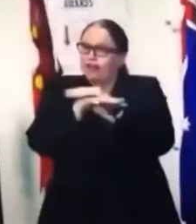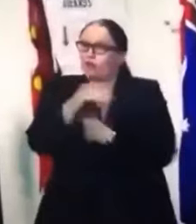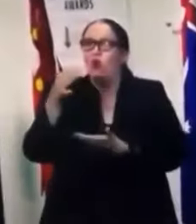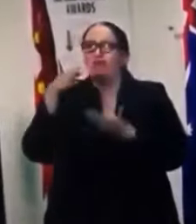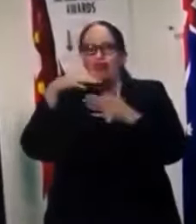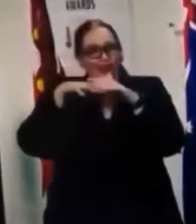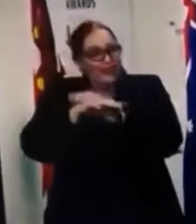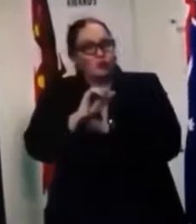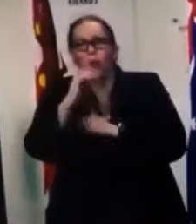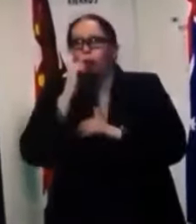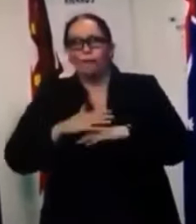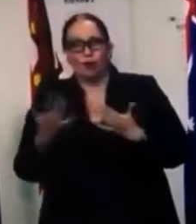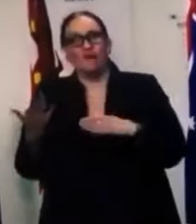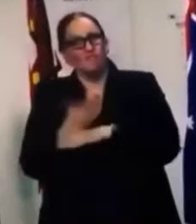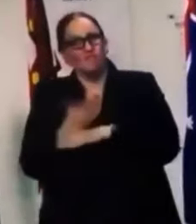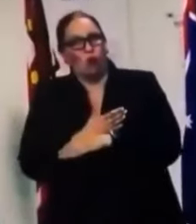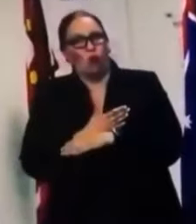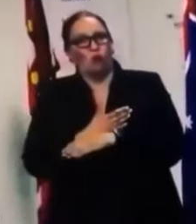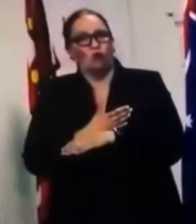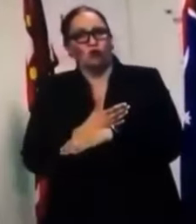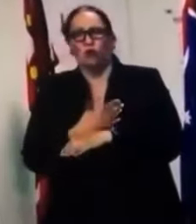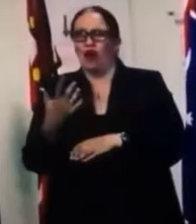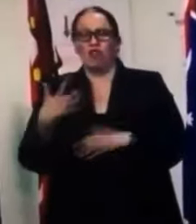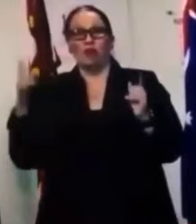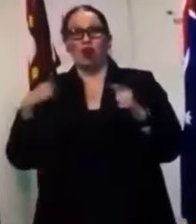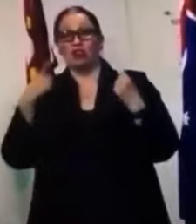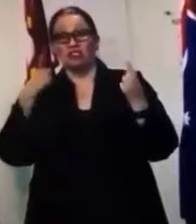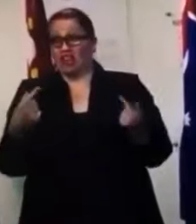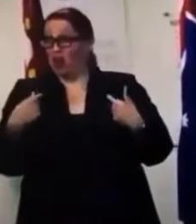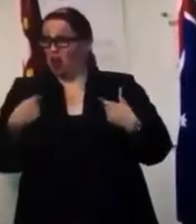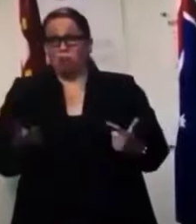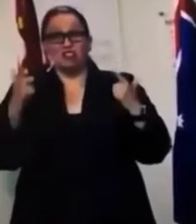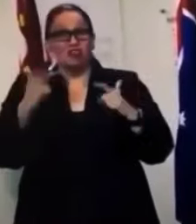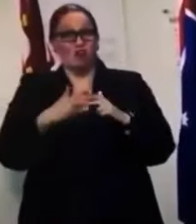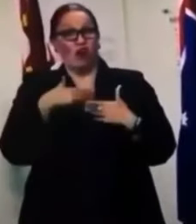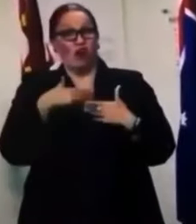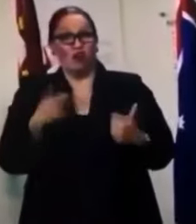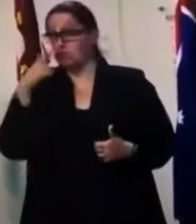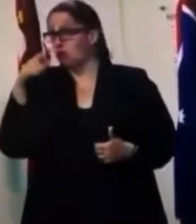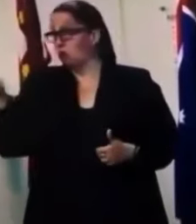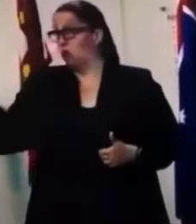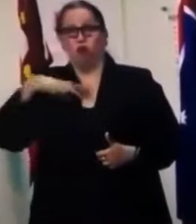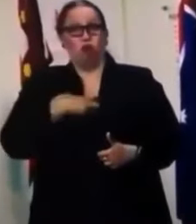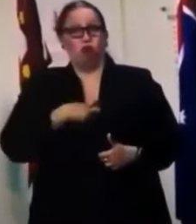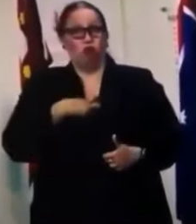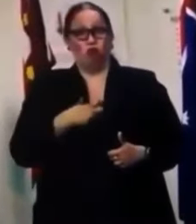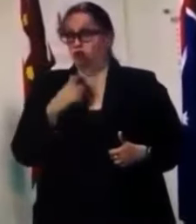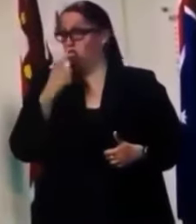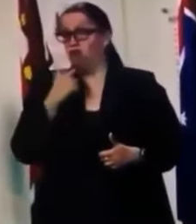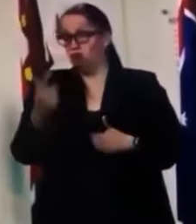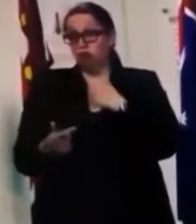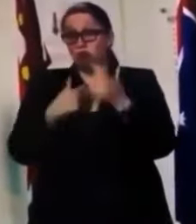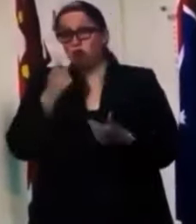Life can go on as it is. But at the moment, what I'm seeing as health minister is a level of apathy, a level of complacency.